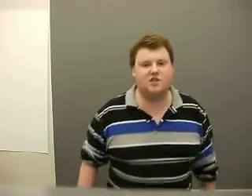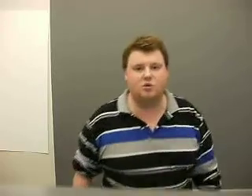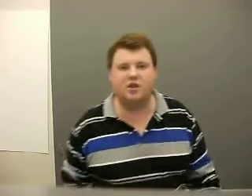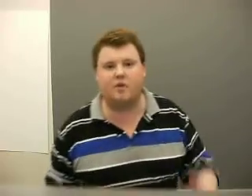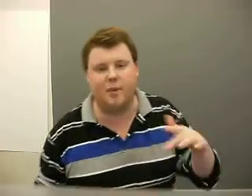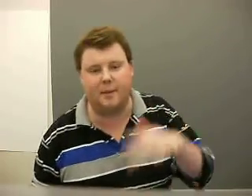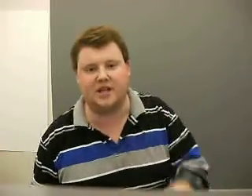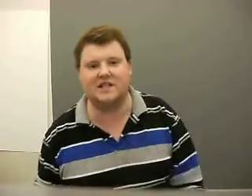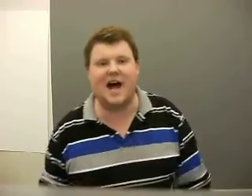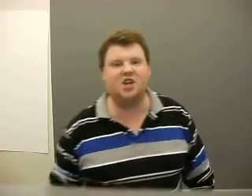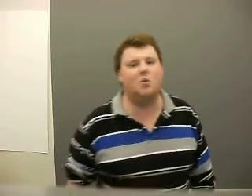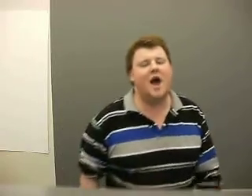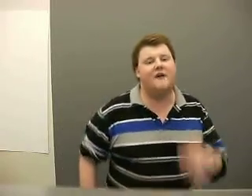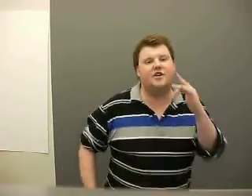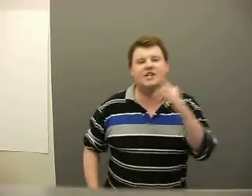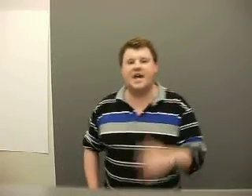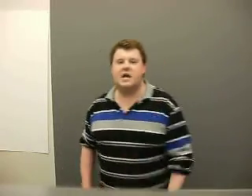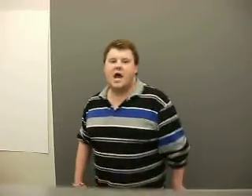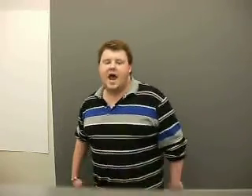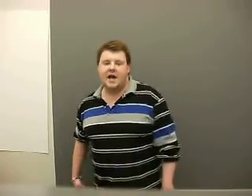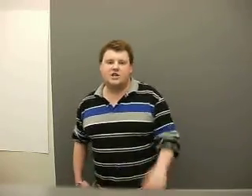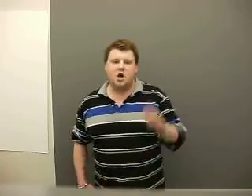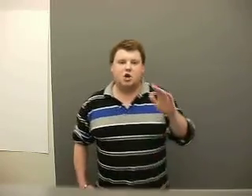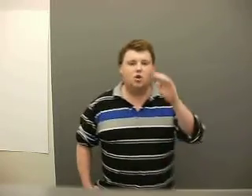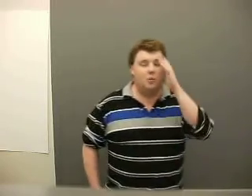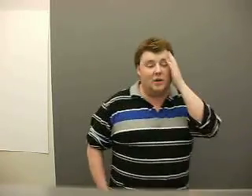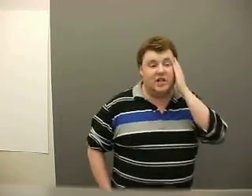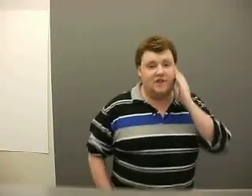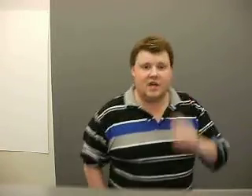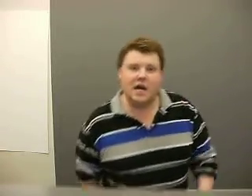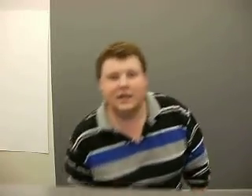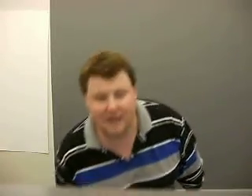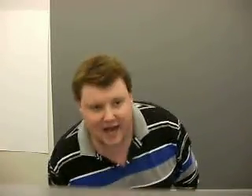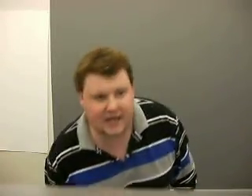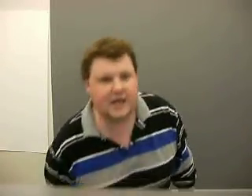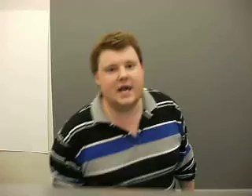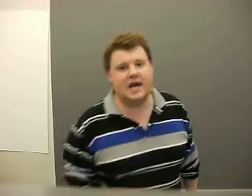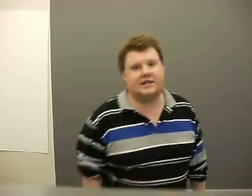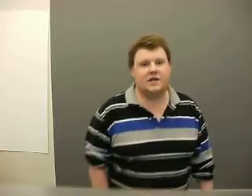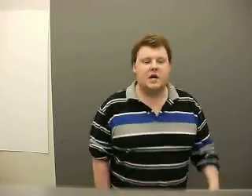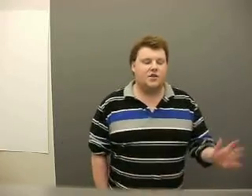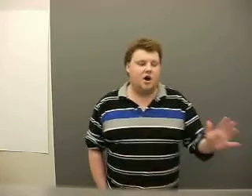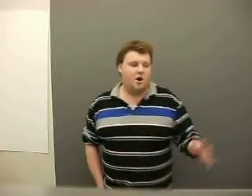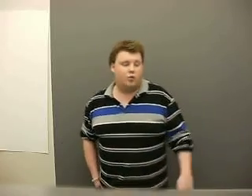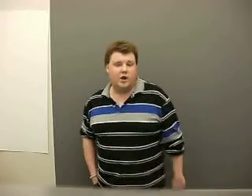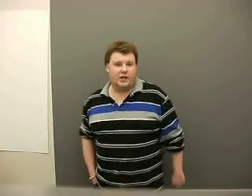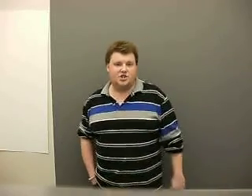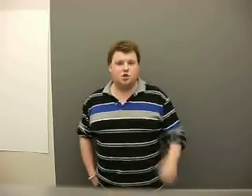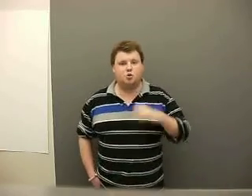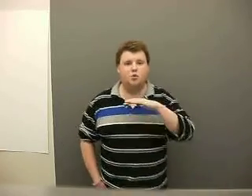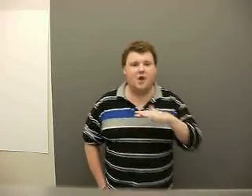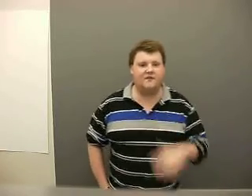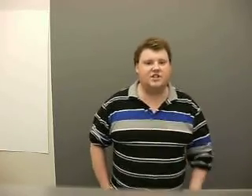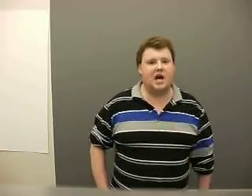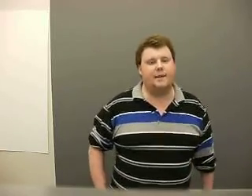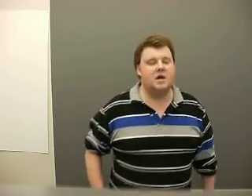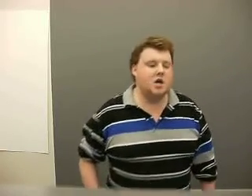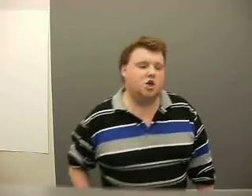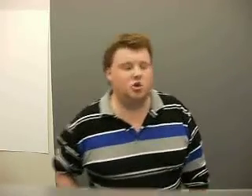News. The Republicans lie to you every day. And you believe it like it's the realest truth every time you